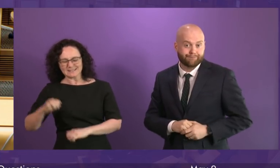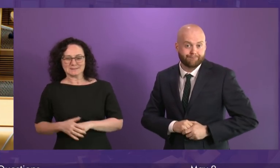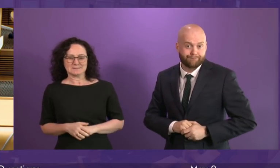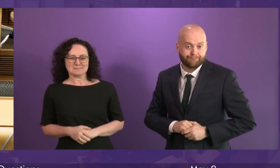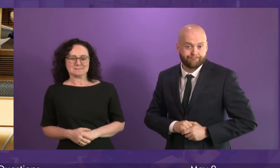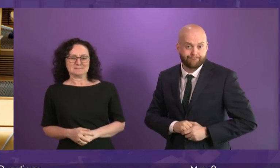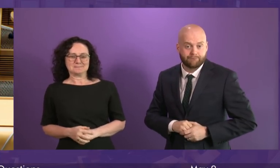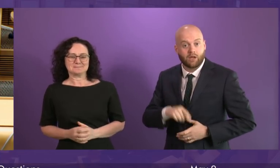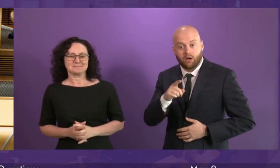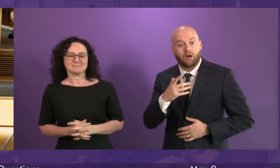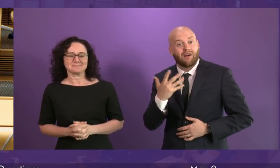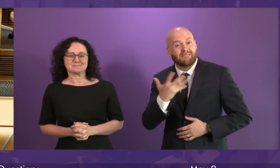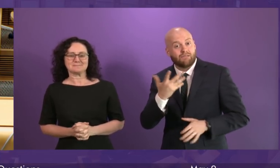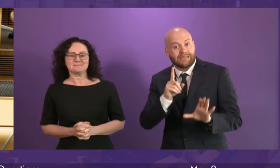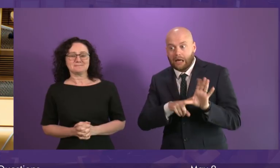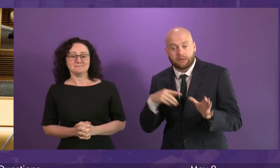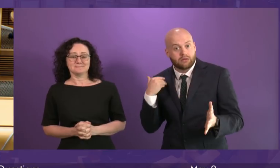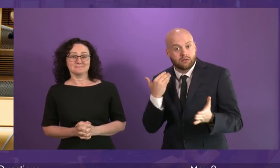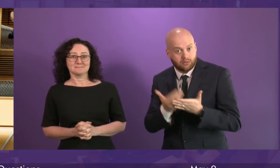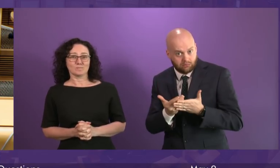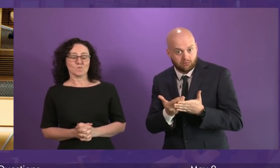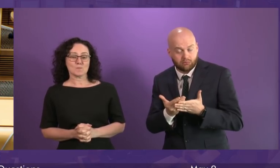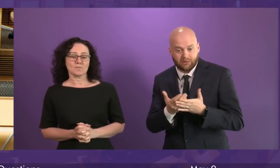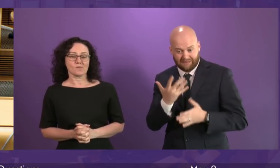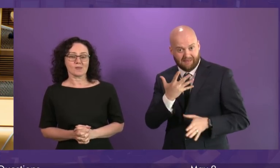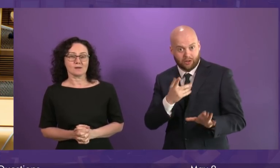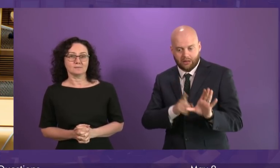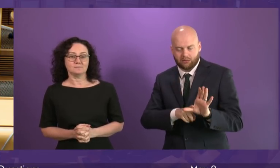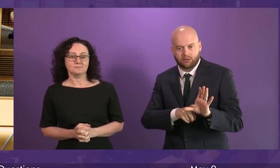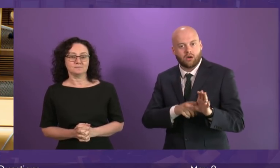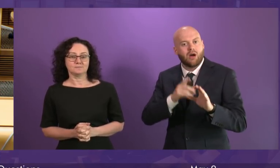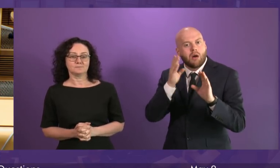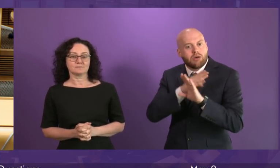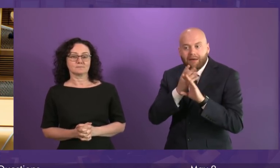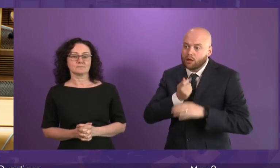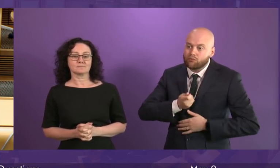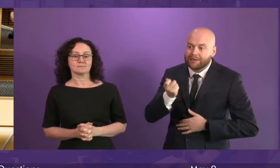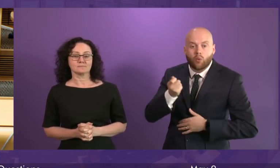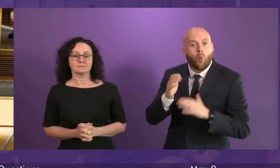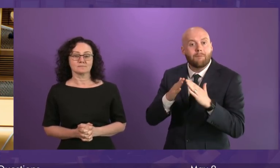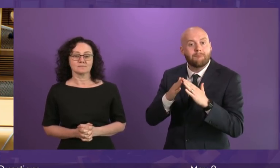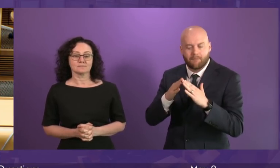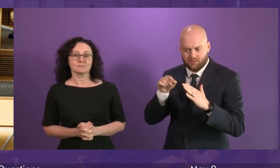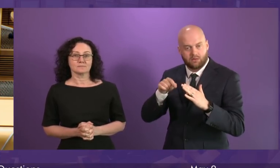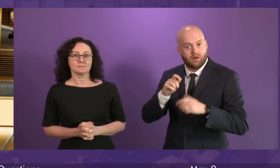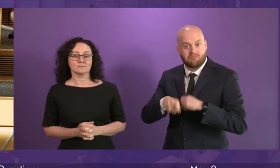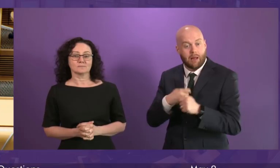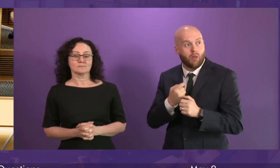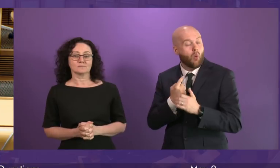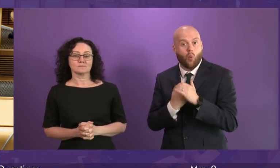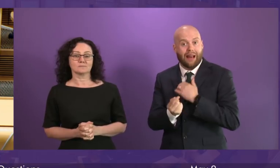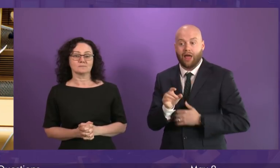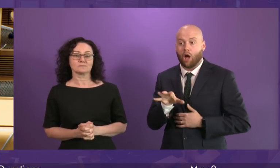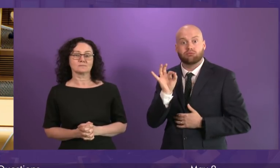Over the past 15 years, over the past 15 years, a private rented home has become the only housing option